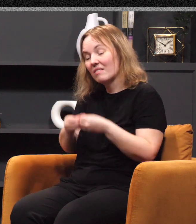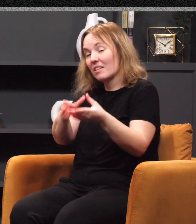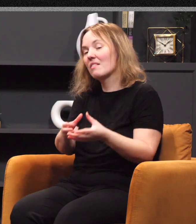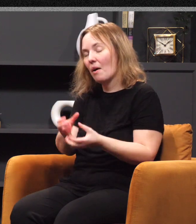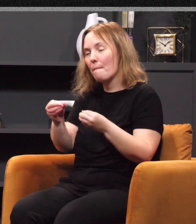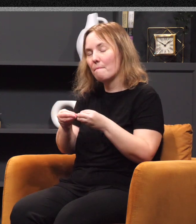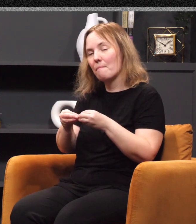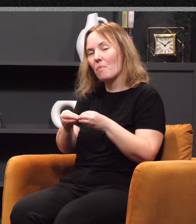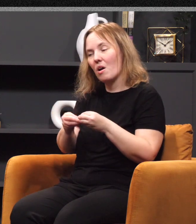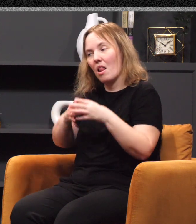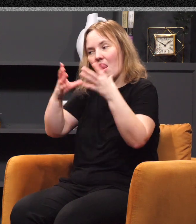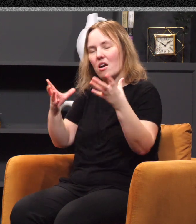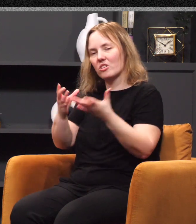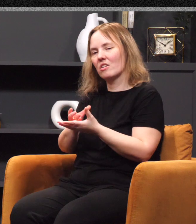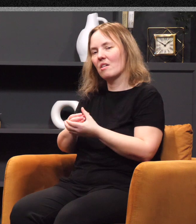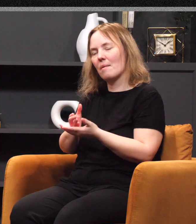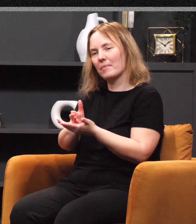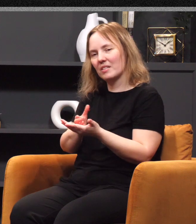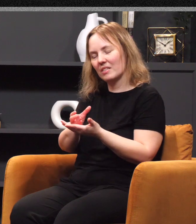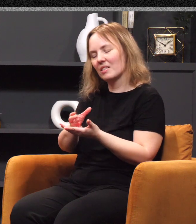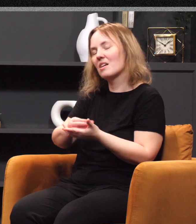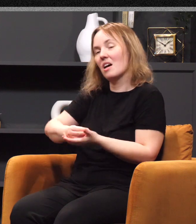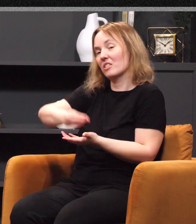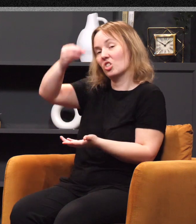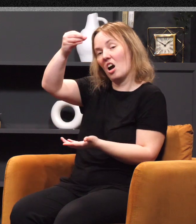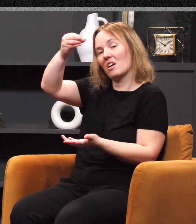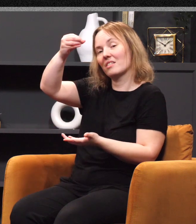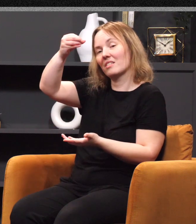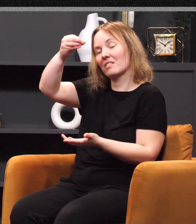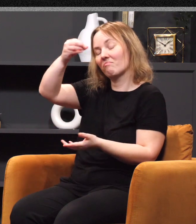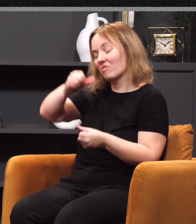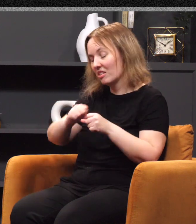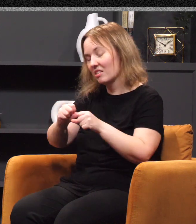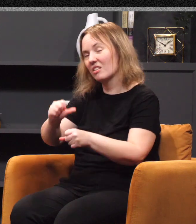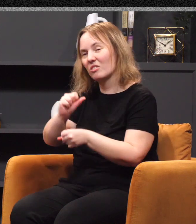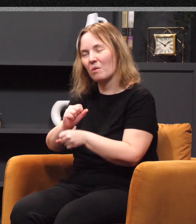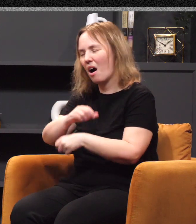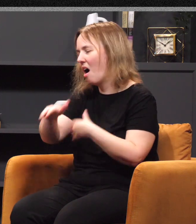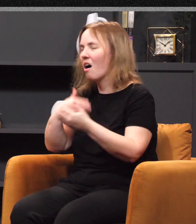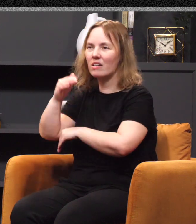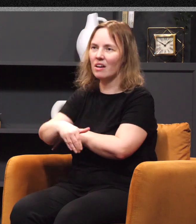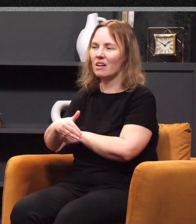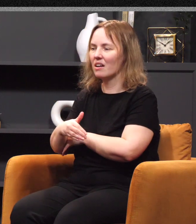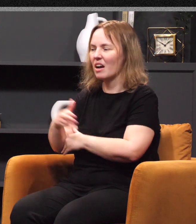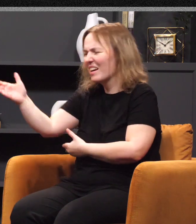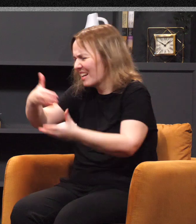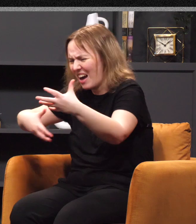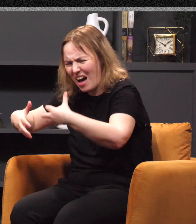larger pieces so when she comes by she can get that. And so she continues to work. All night she's working, gathering as much as she can. In fact,